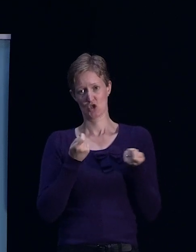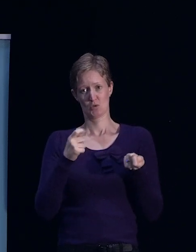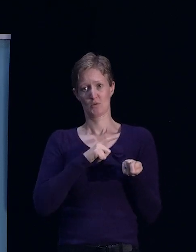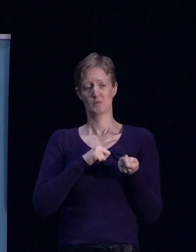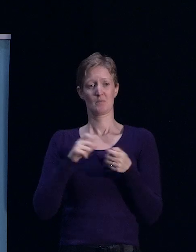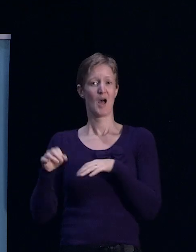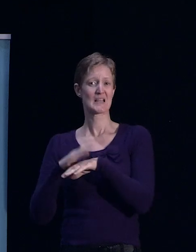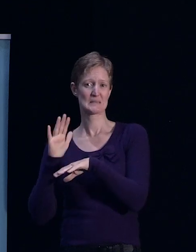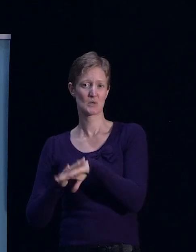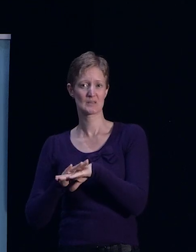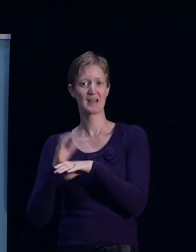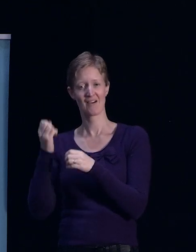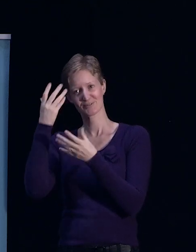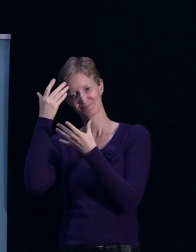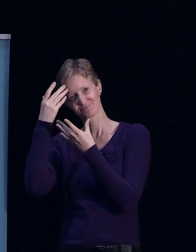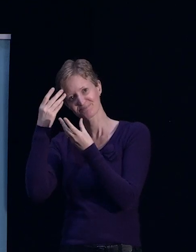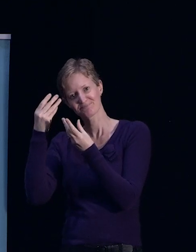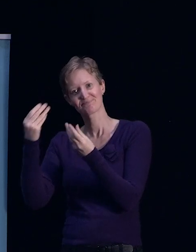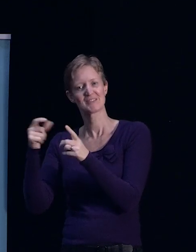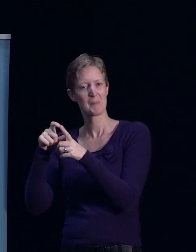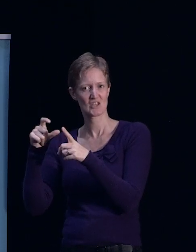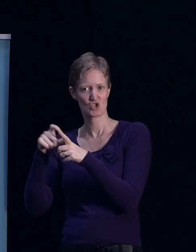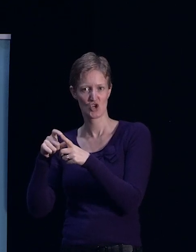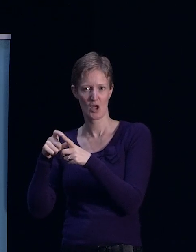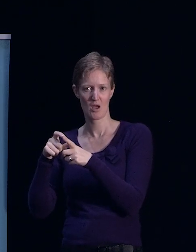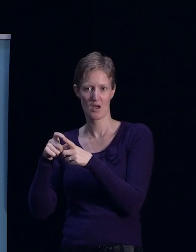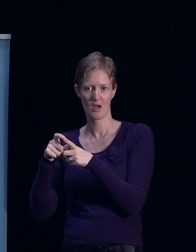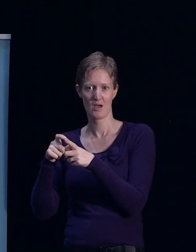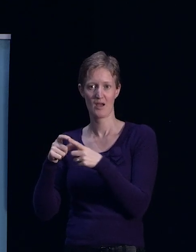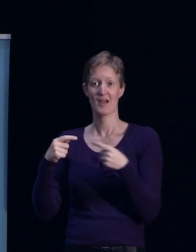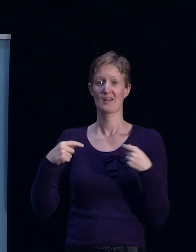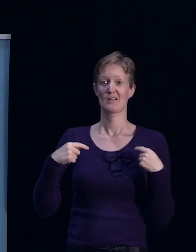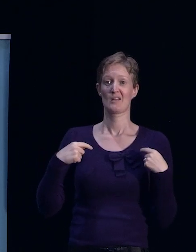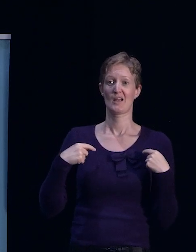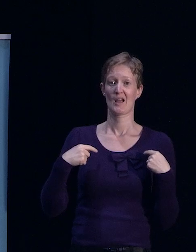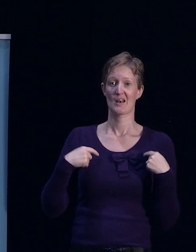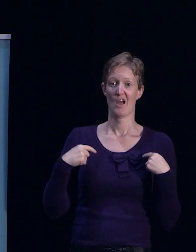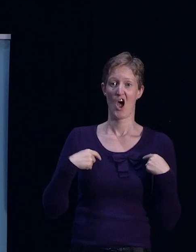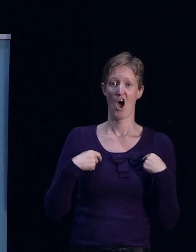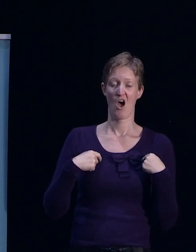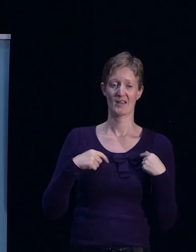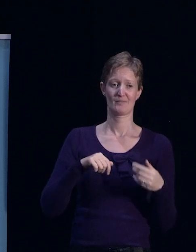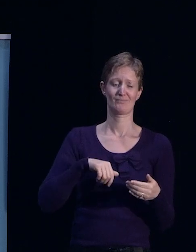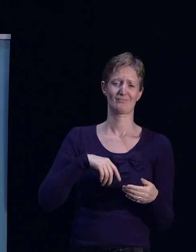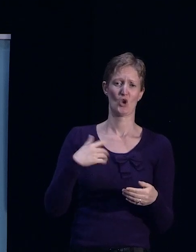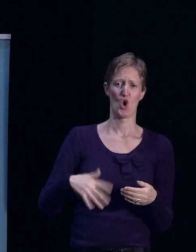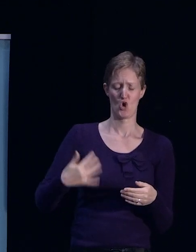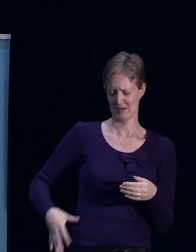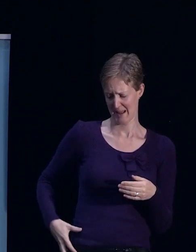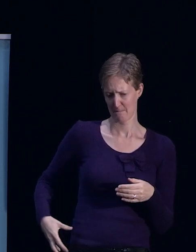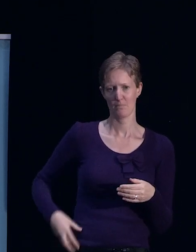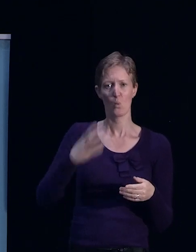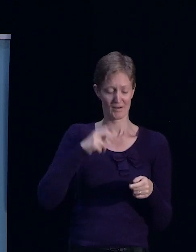dementia, and another disability. And I hurt my hip on this side steps falling down, and